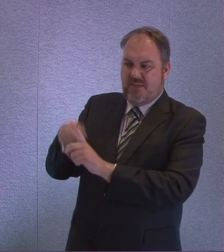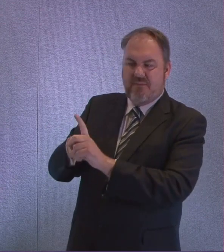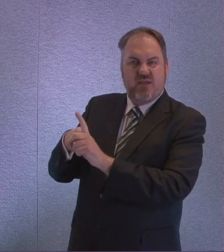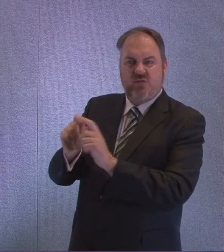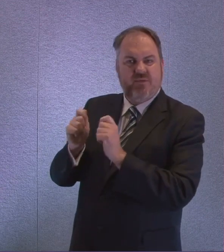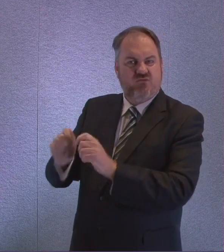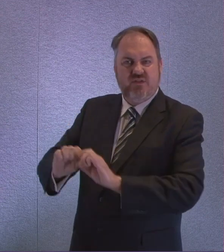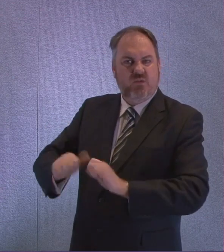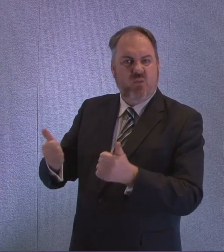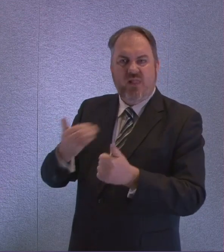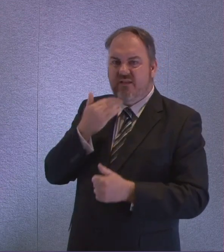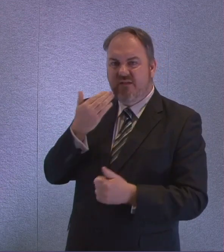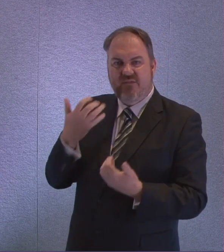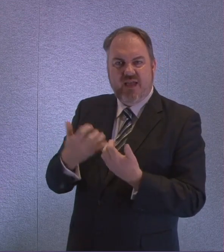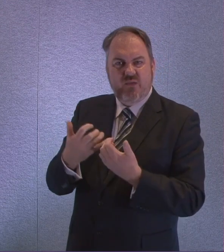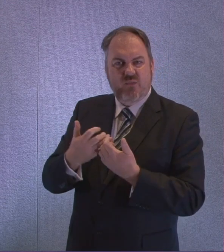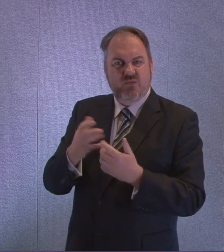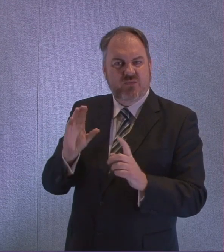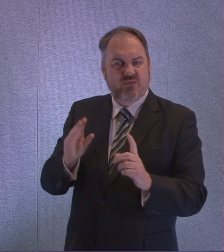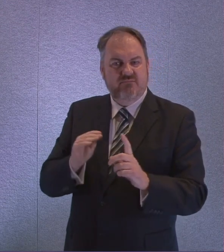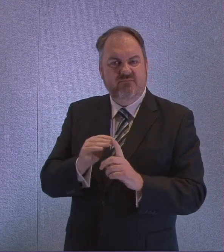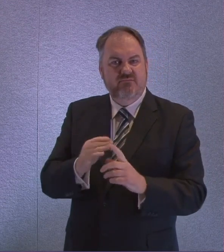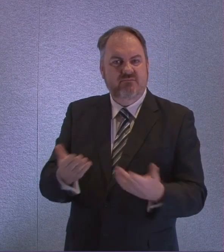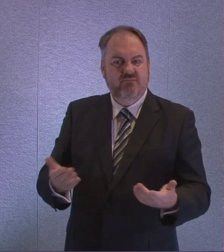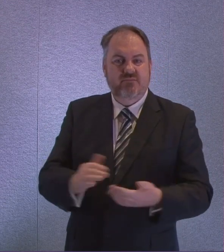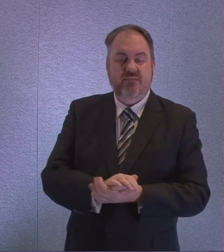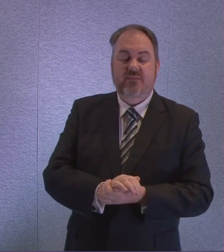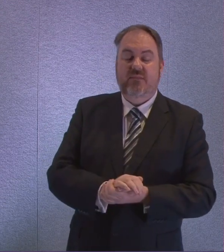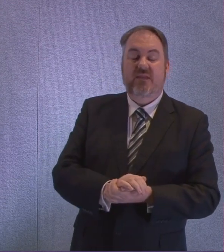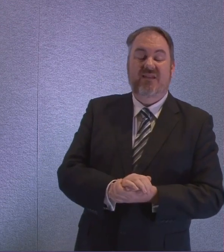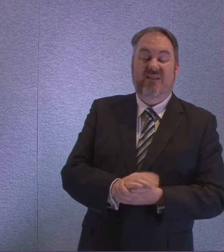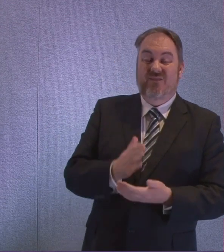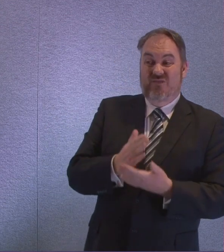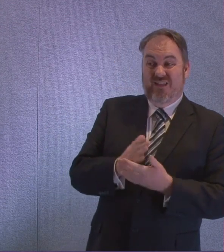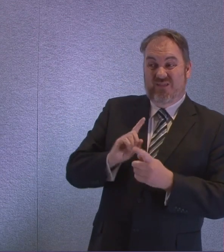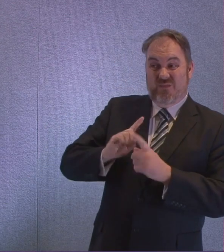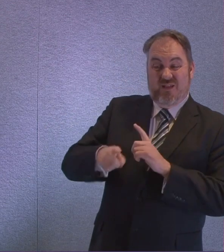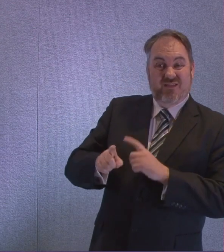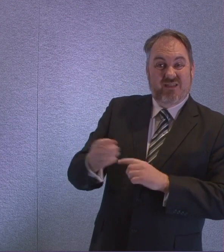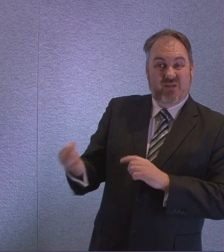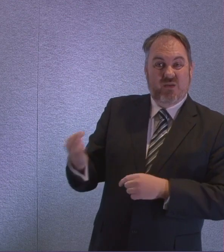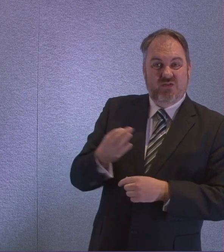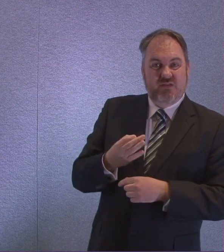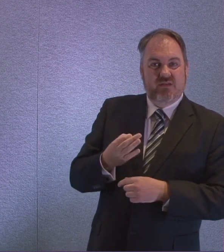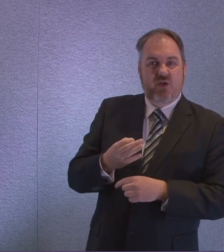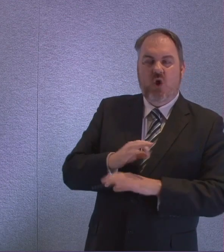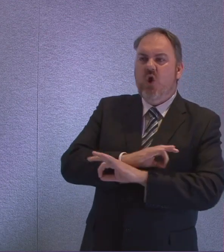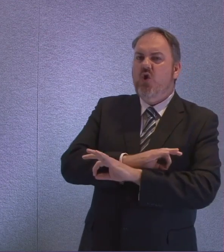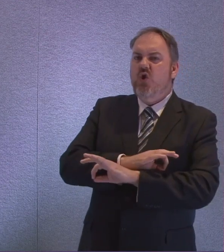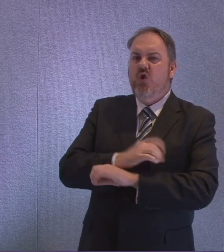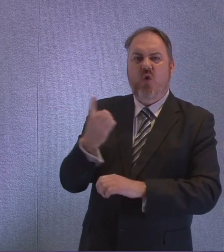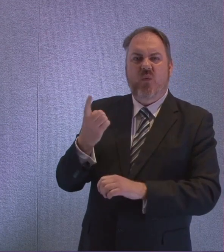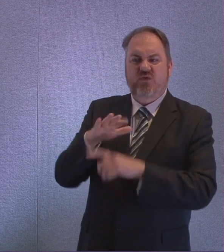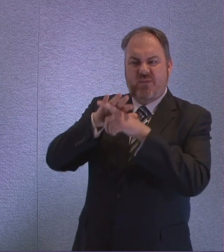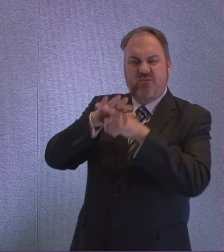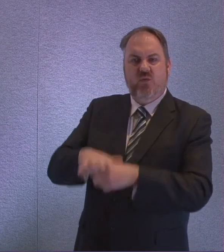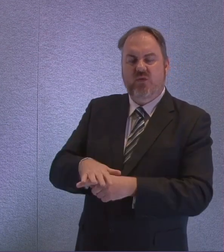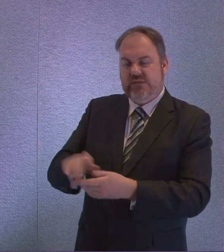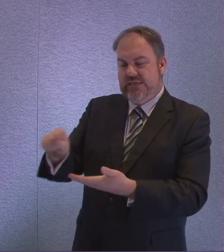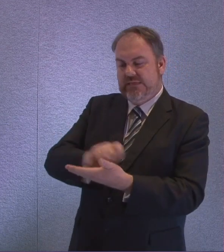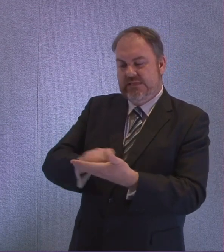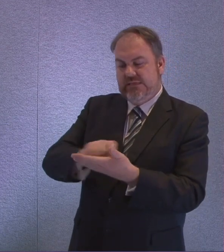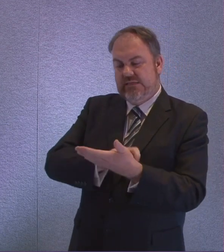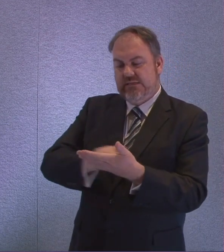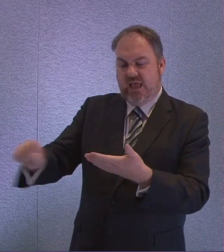first please my main piece of advice would be nobody should feel under pressure to sign something of that nature that they do not feel comfortable